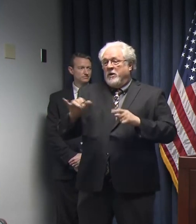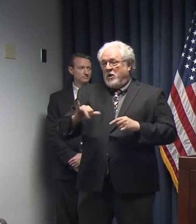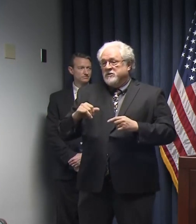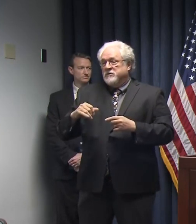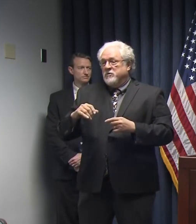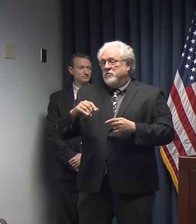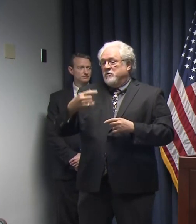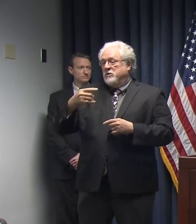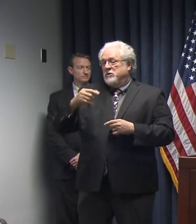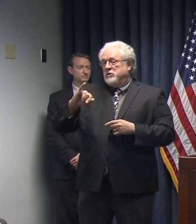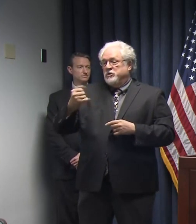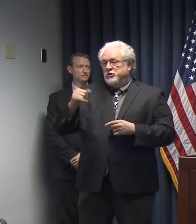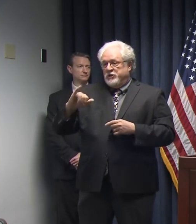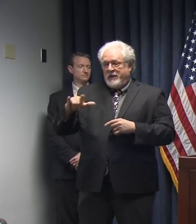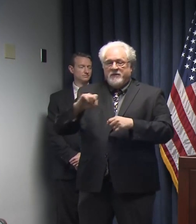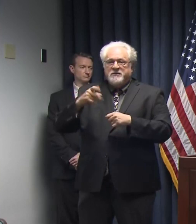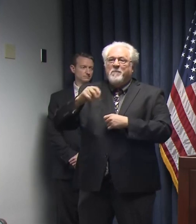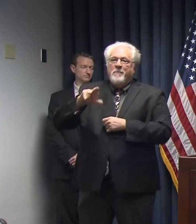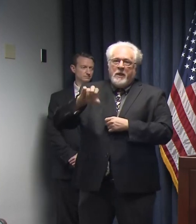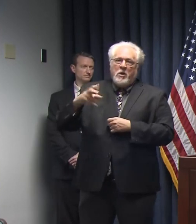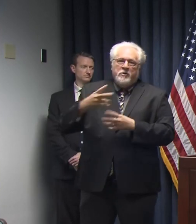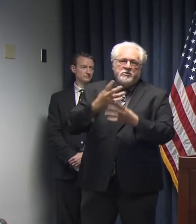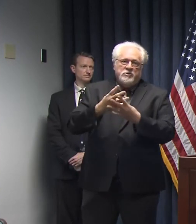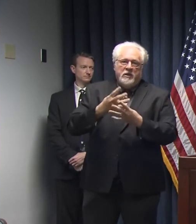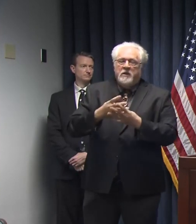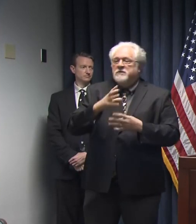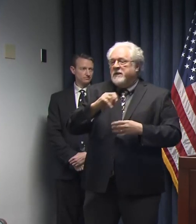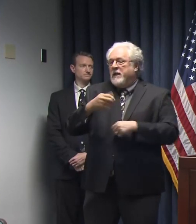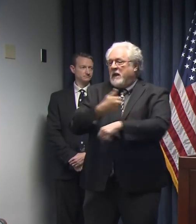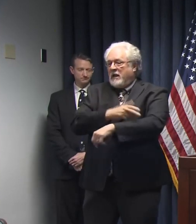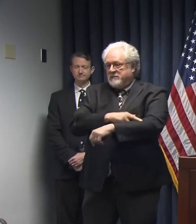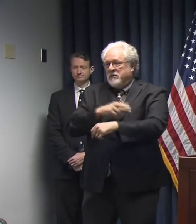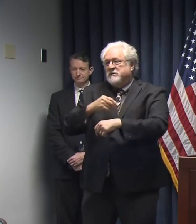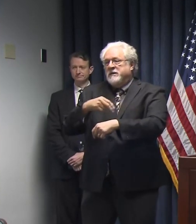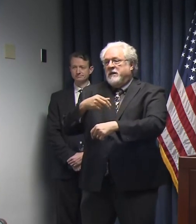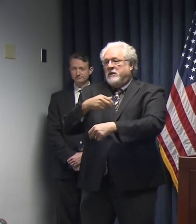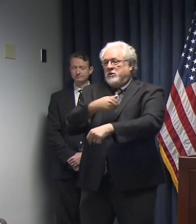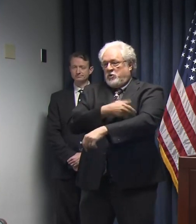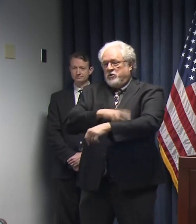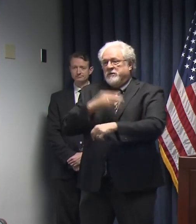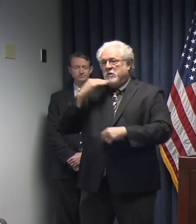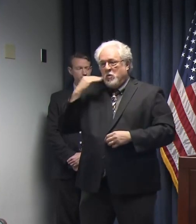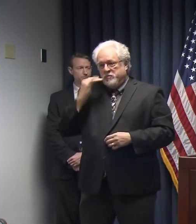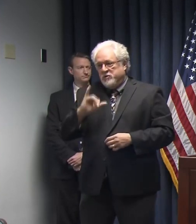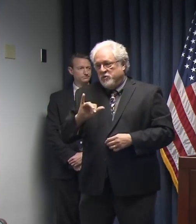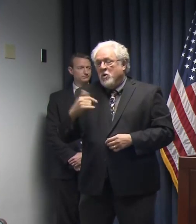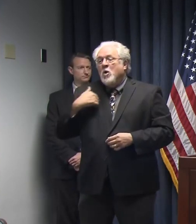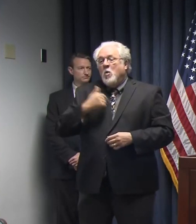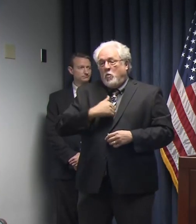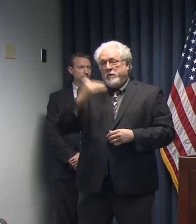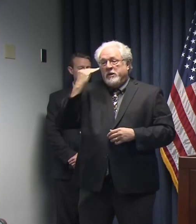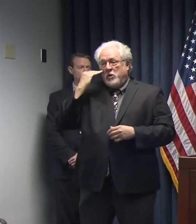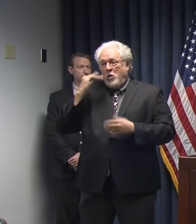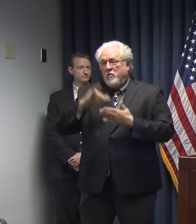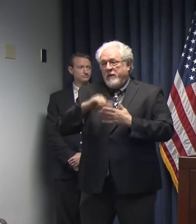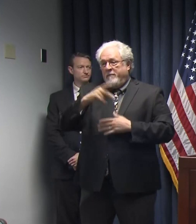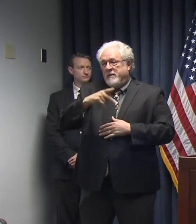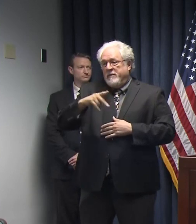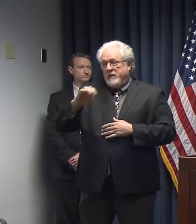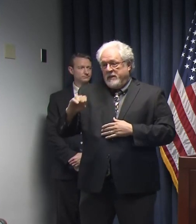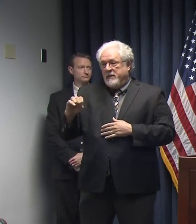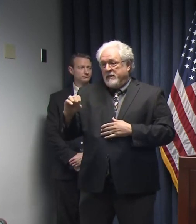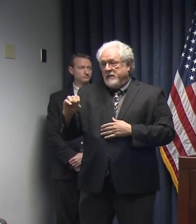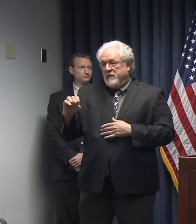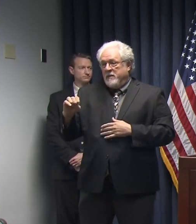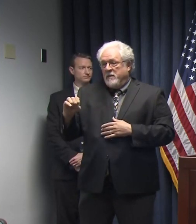our jails. And then with hospitals and nursing homes, for example. We know that PPE is going